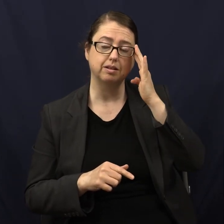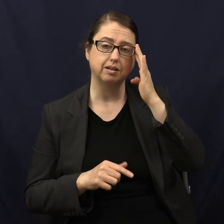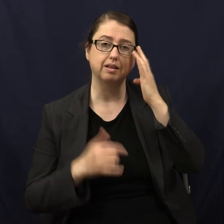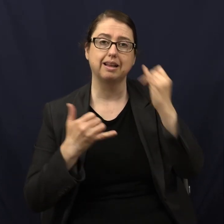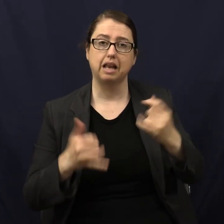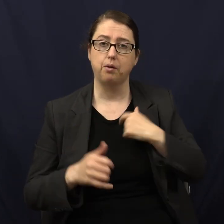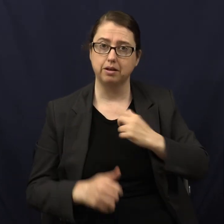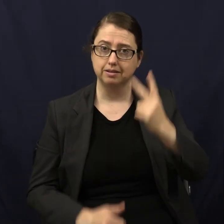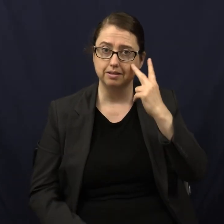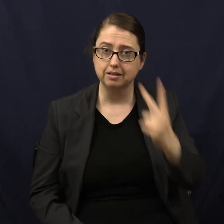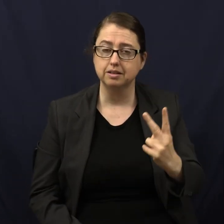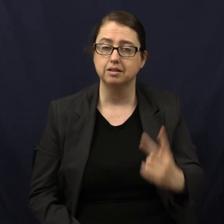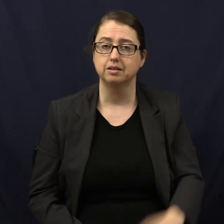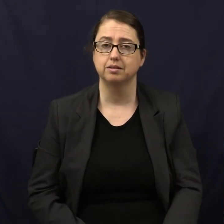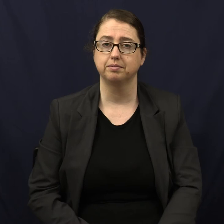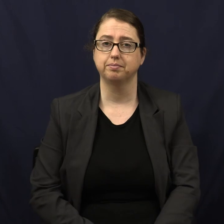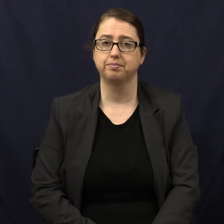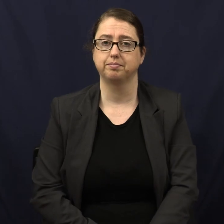now I see.